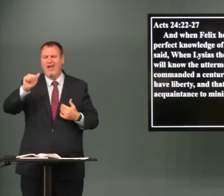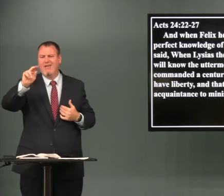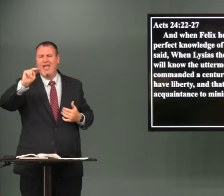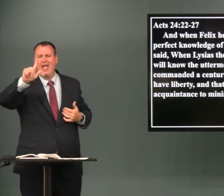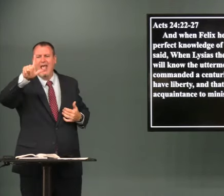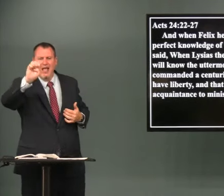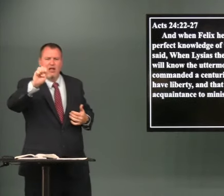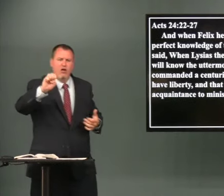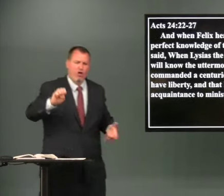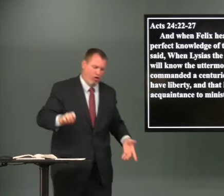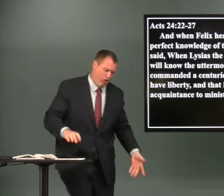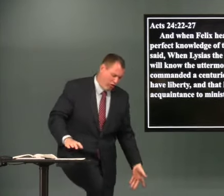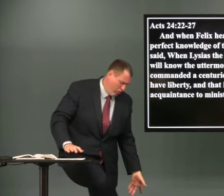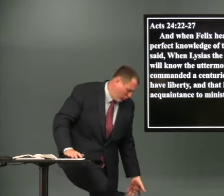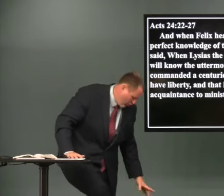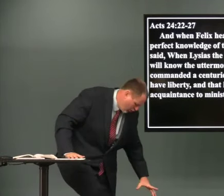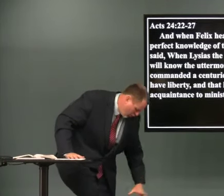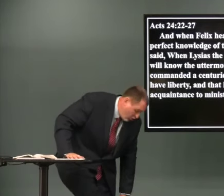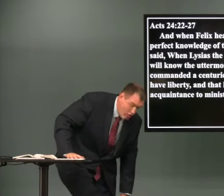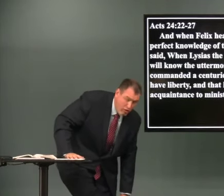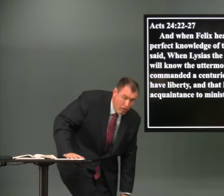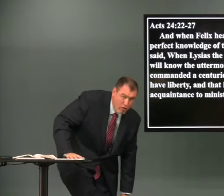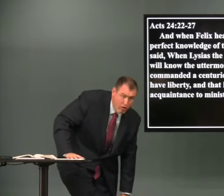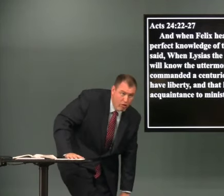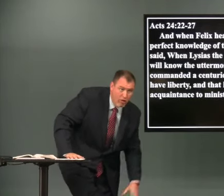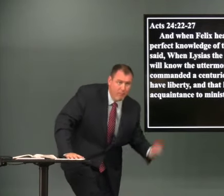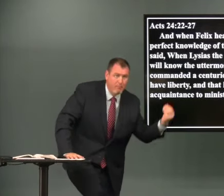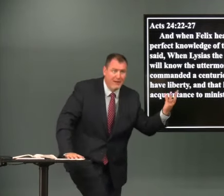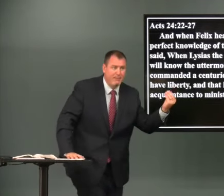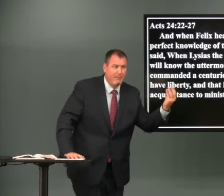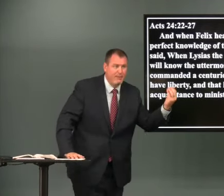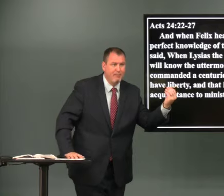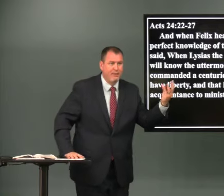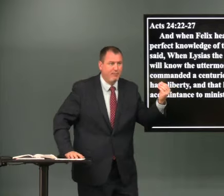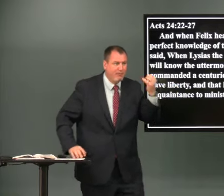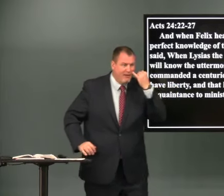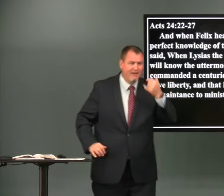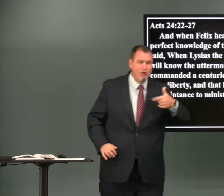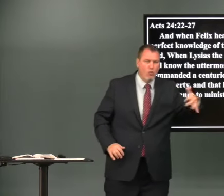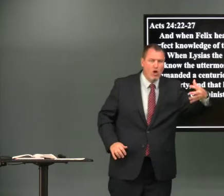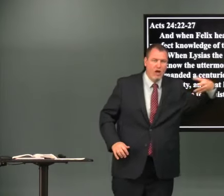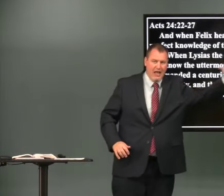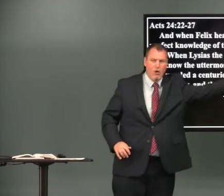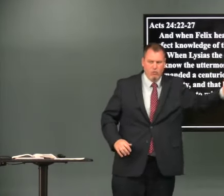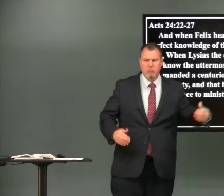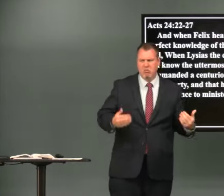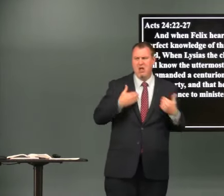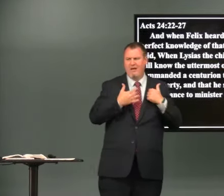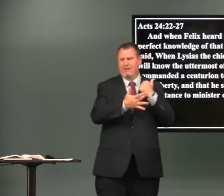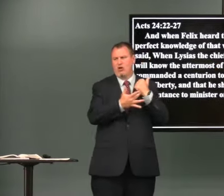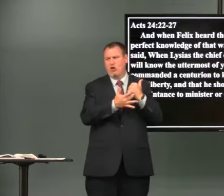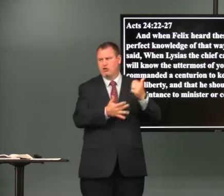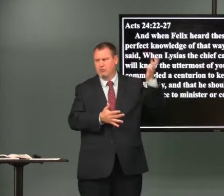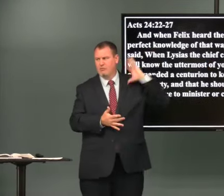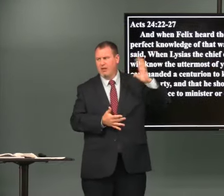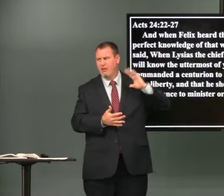arrest you know like he had an ankle bracelet and would beep if he walked too far outside